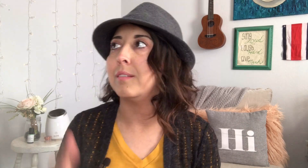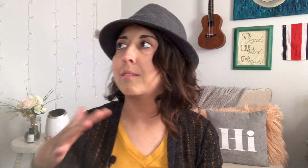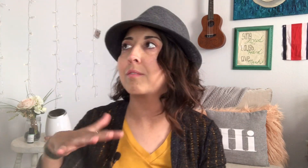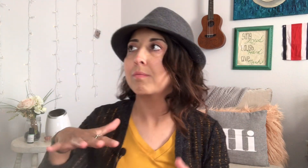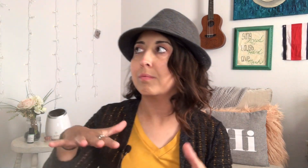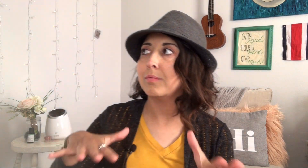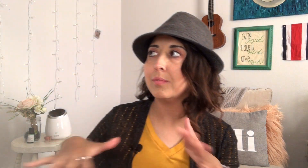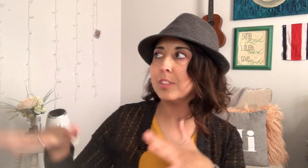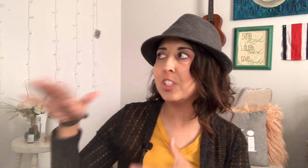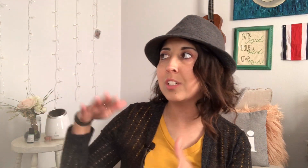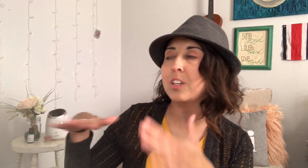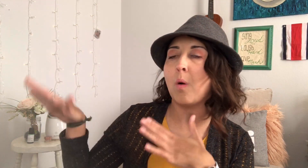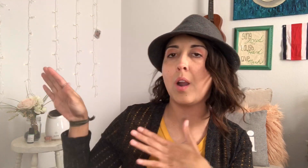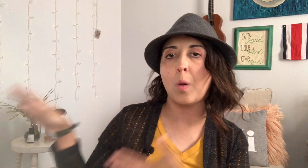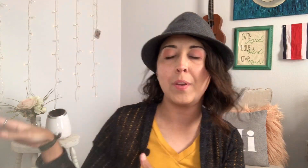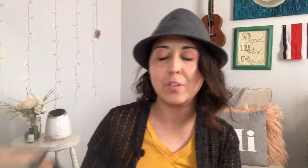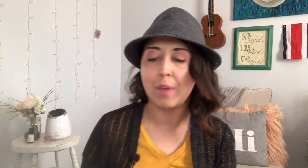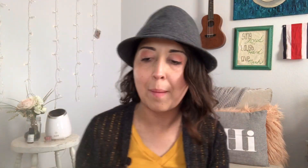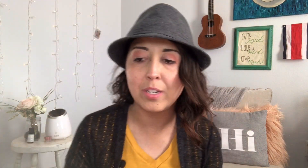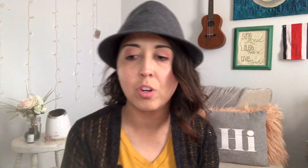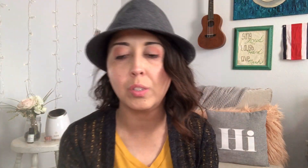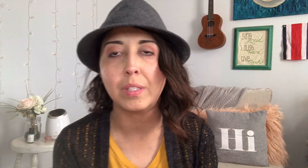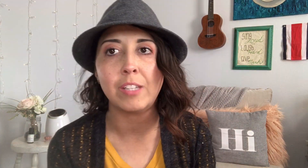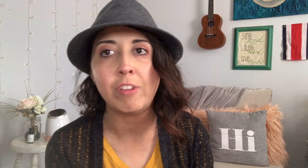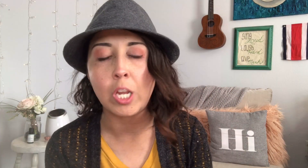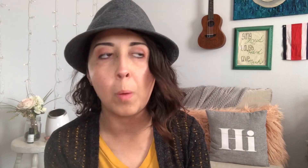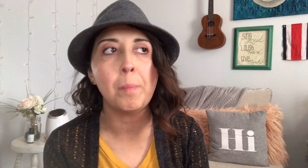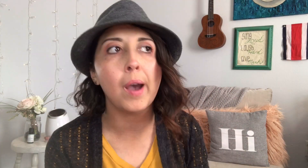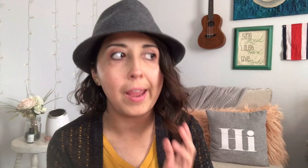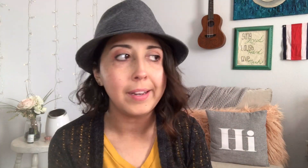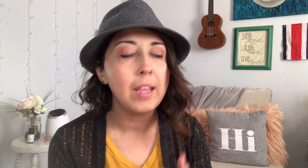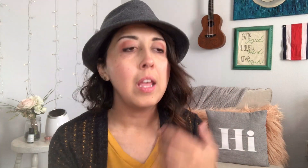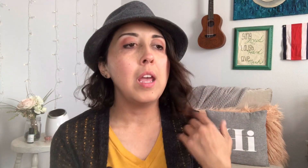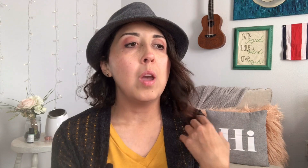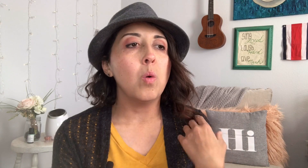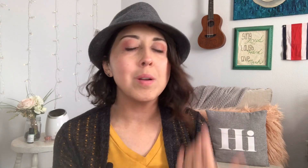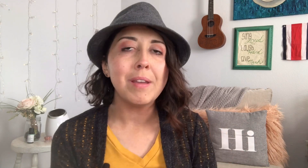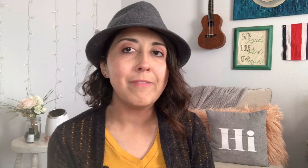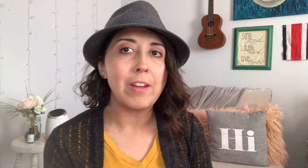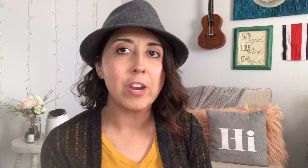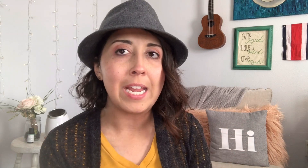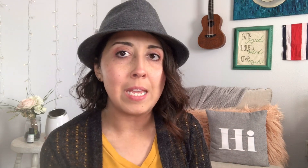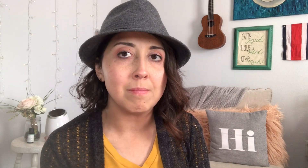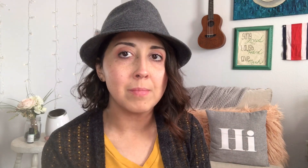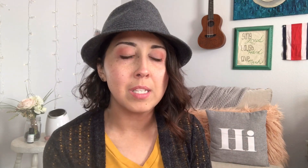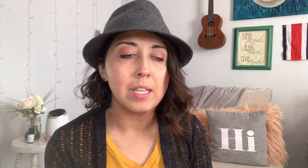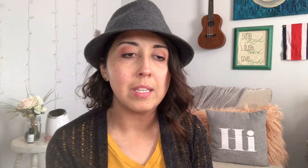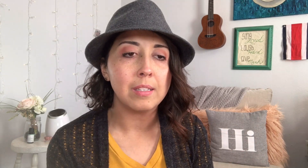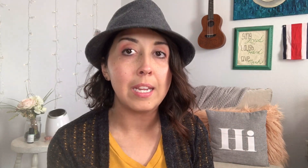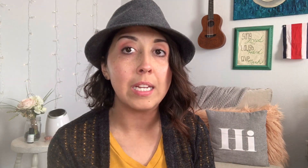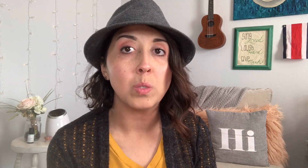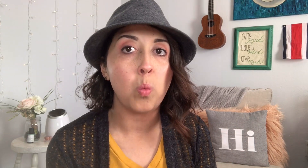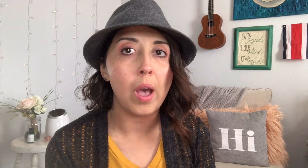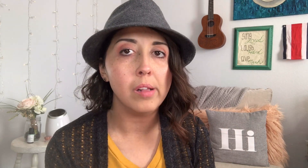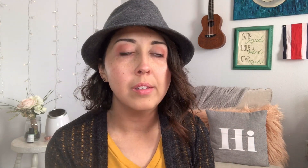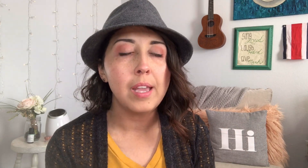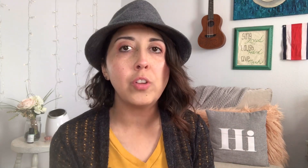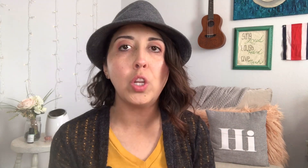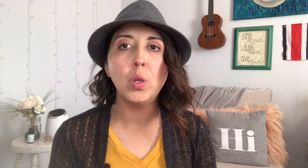just go on a bunch of rabbit trails with this video but one of my favorite hymns is it as well if you